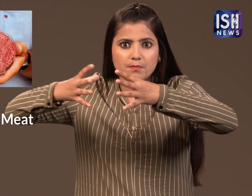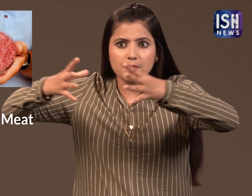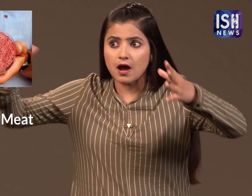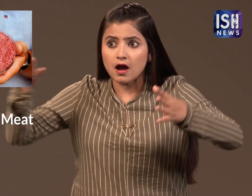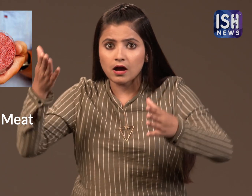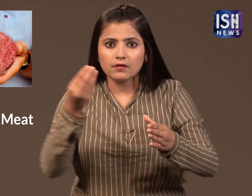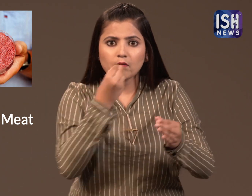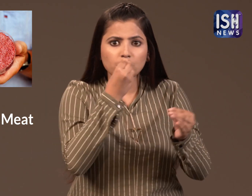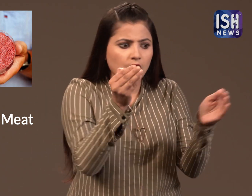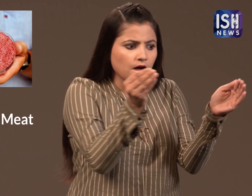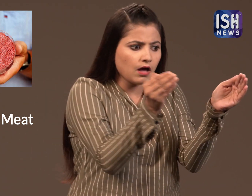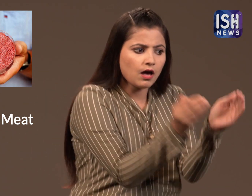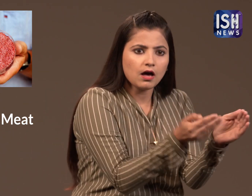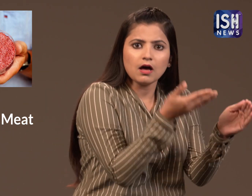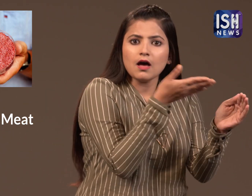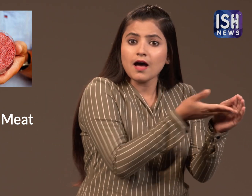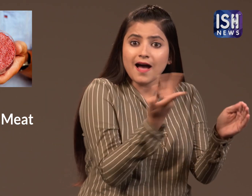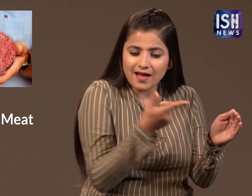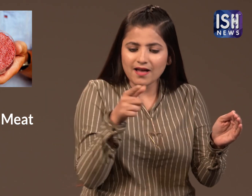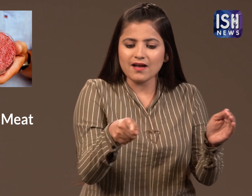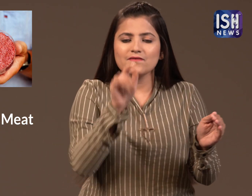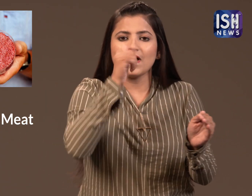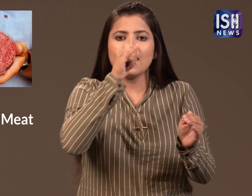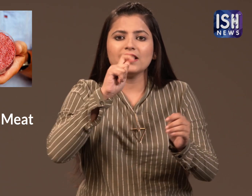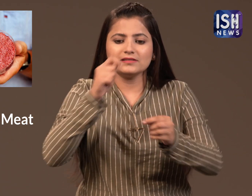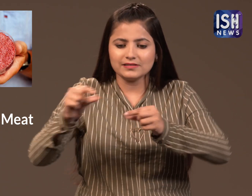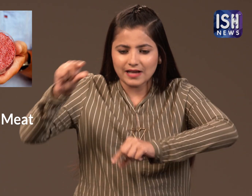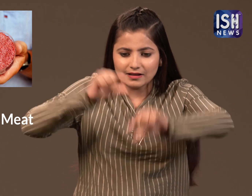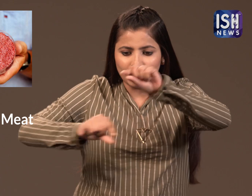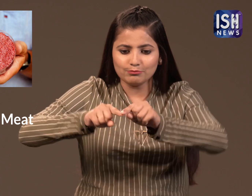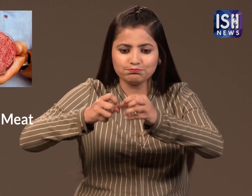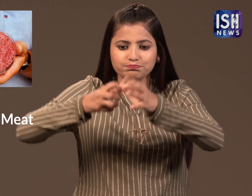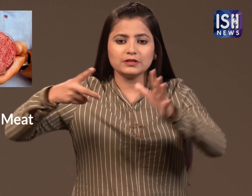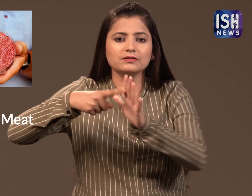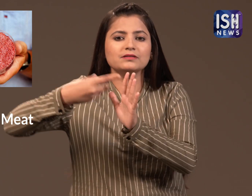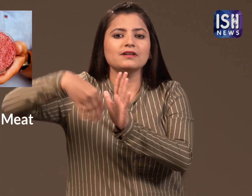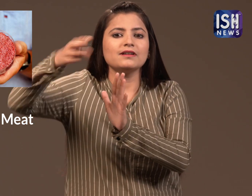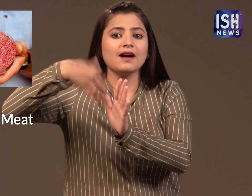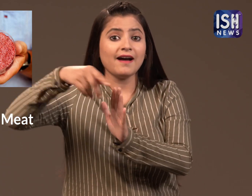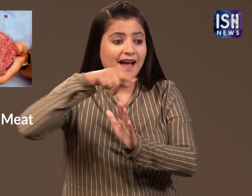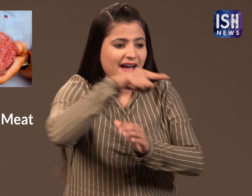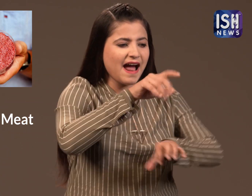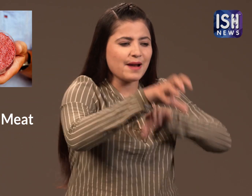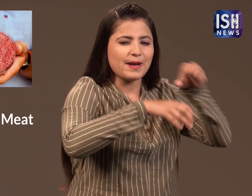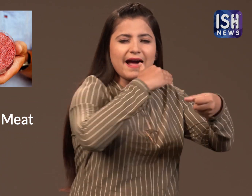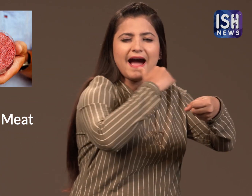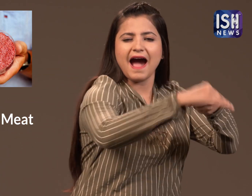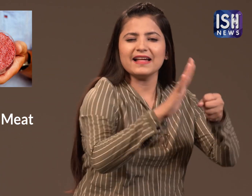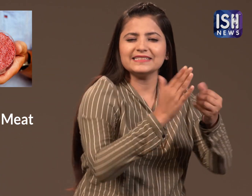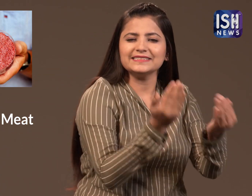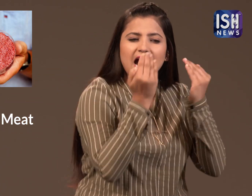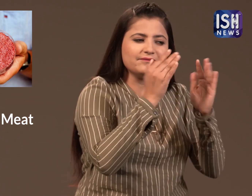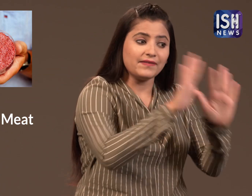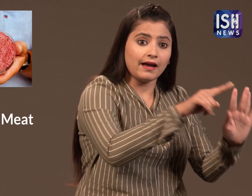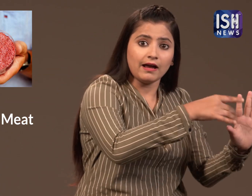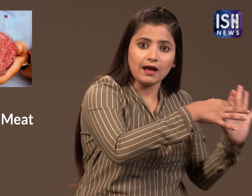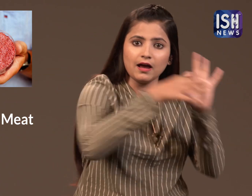increasing, the quantity of food is decreasing. This artificially created meat can be used and killing of